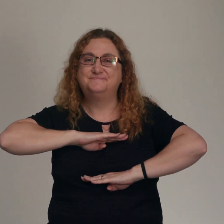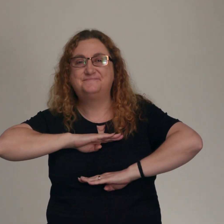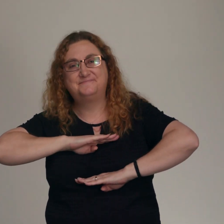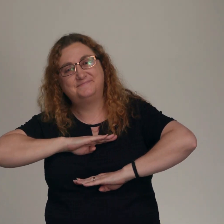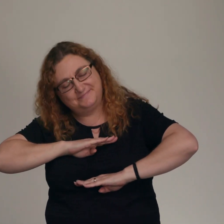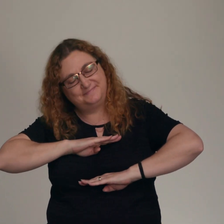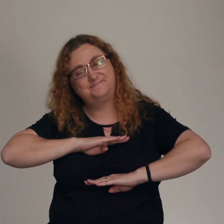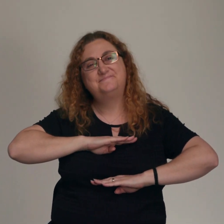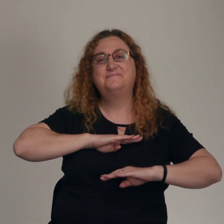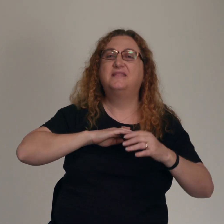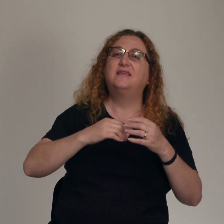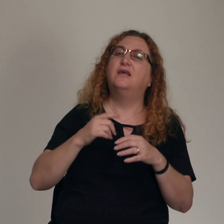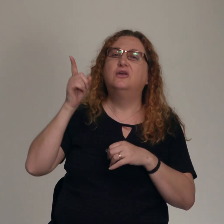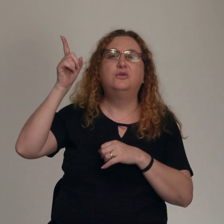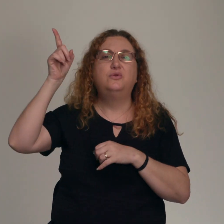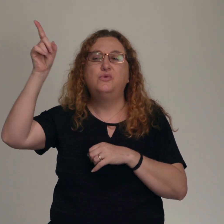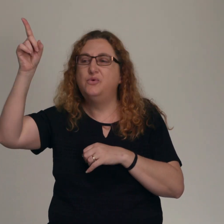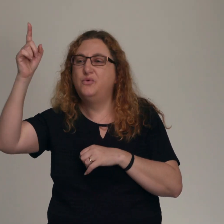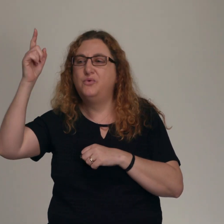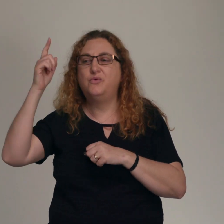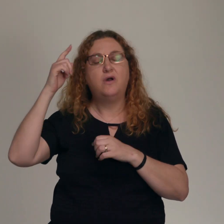as you are honored